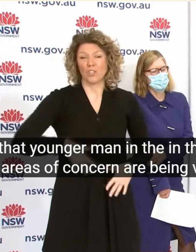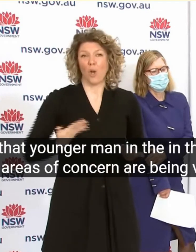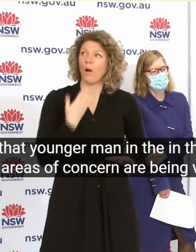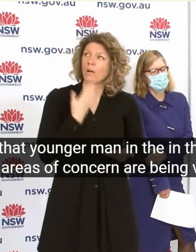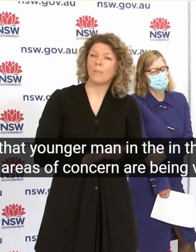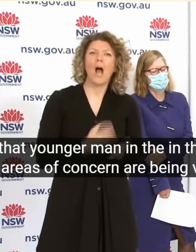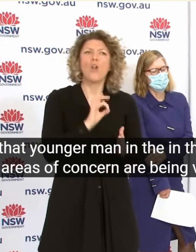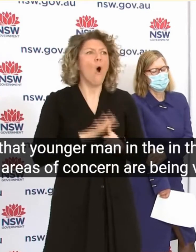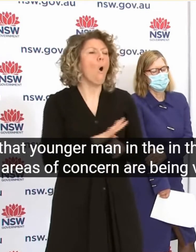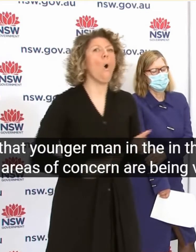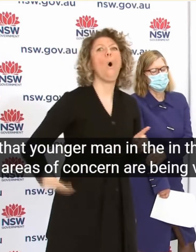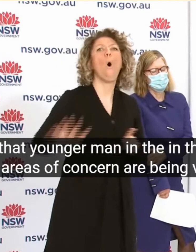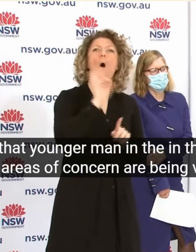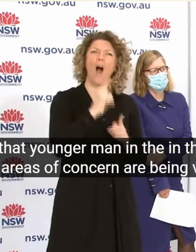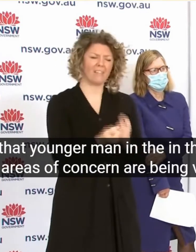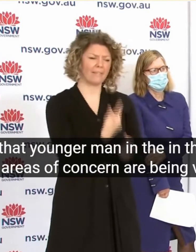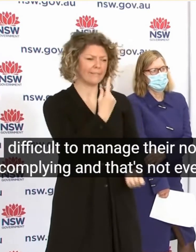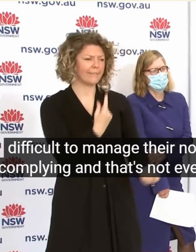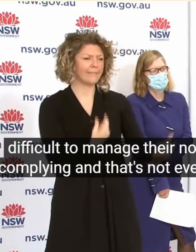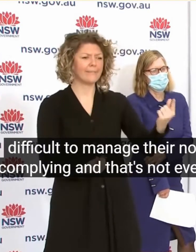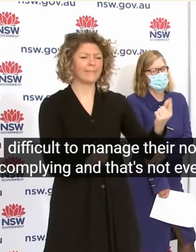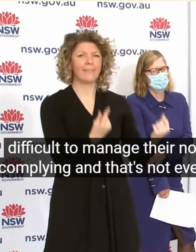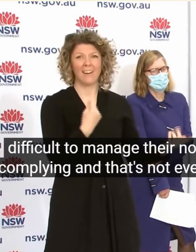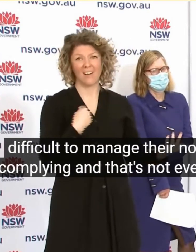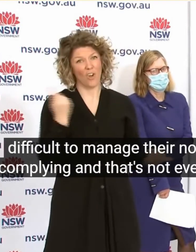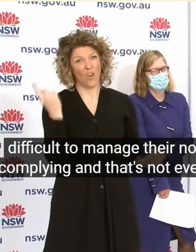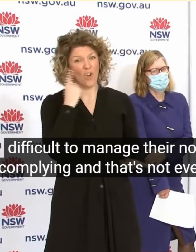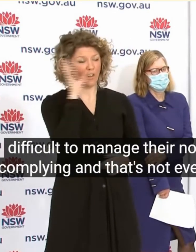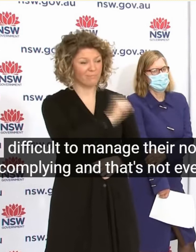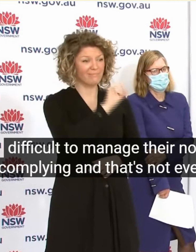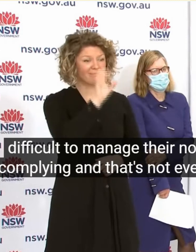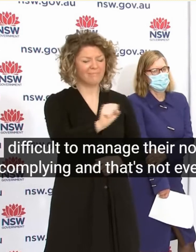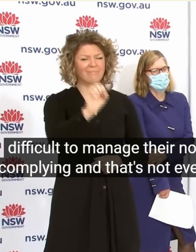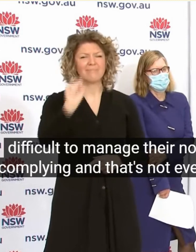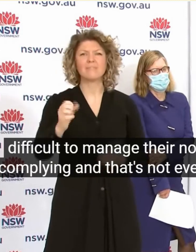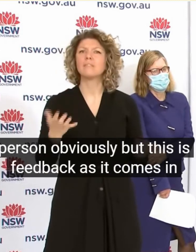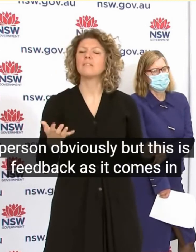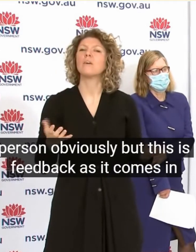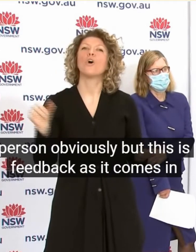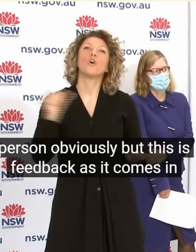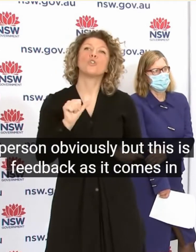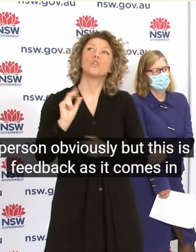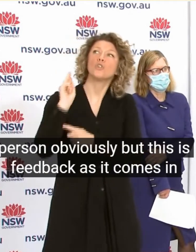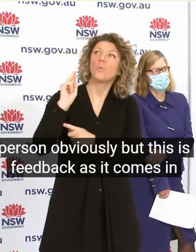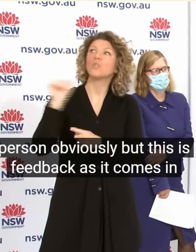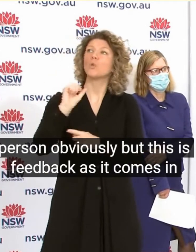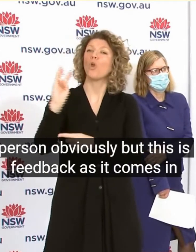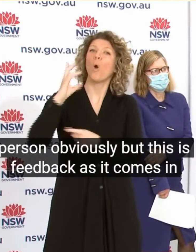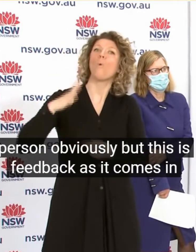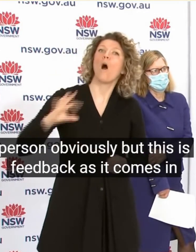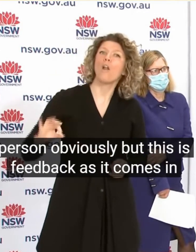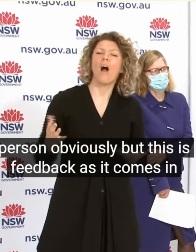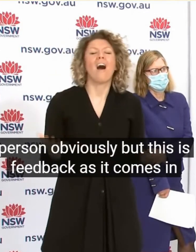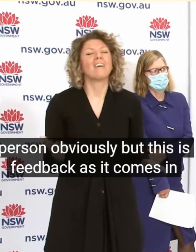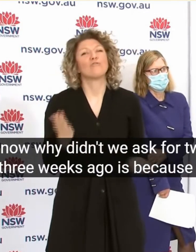ing And That Is Not Every Person Obviously But This Is Feedback As It Comes In Now Why Didn't We Ask For Two Or Three Weeks Ago Is